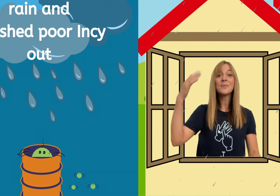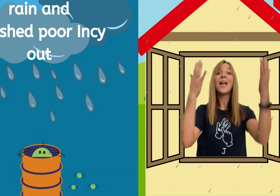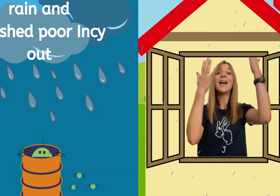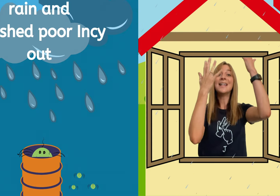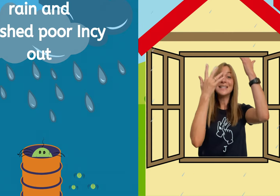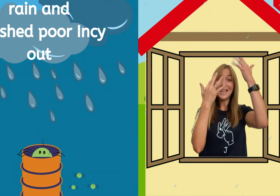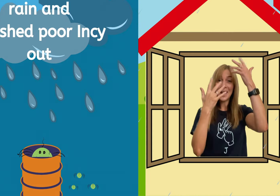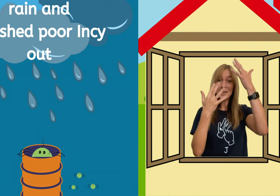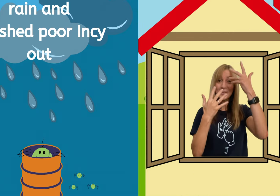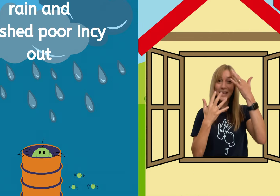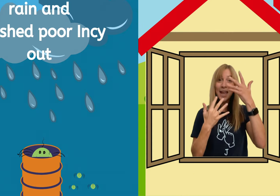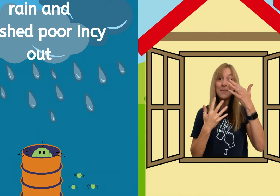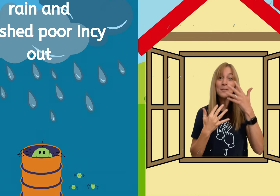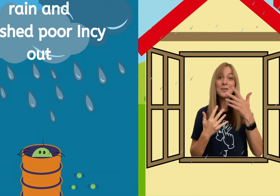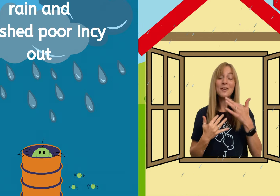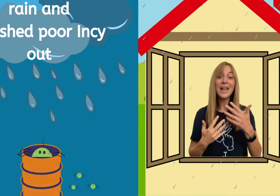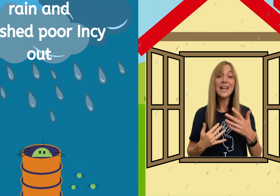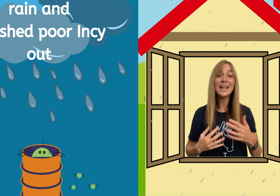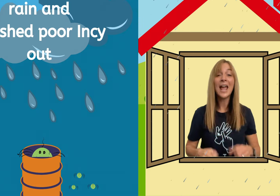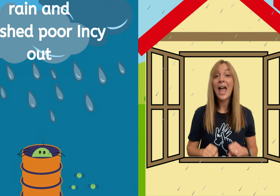spout So